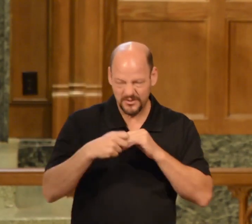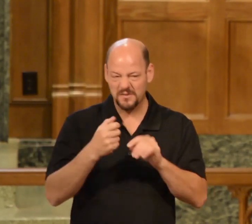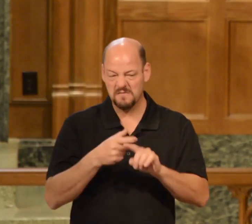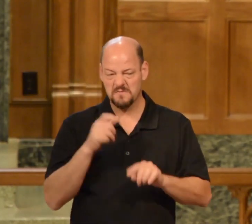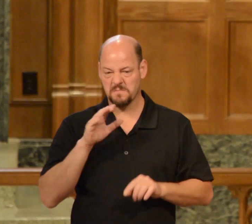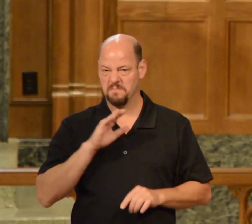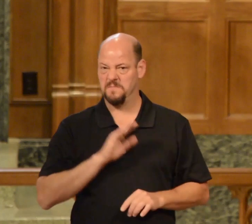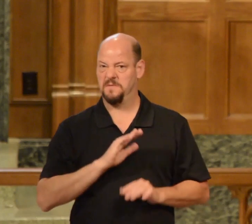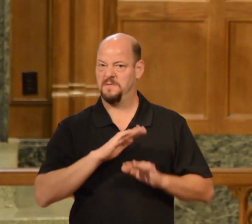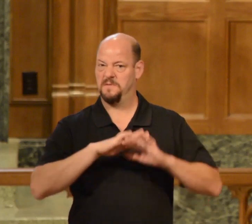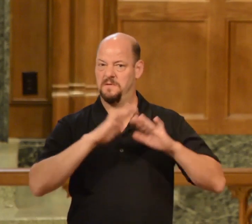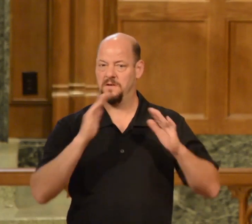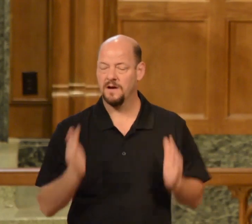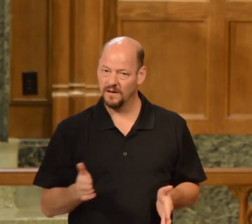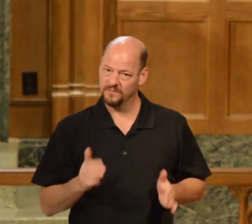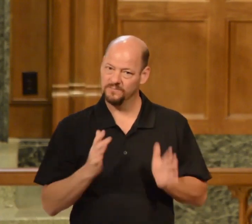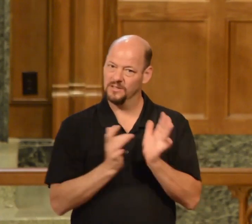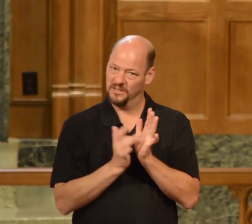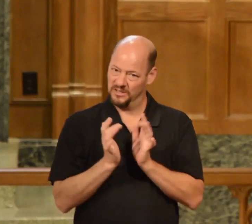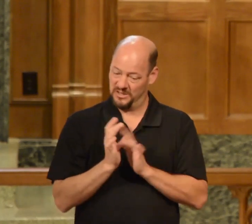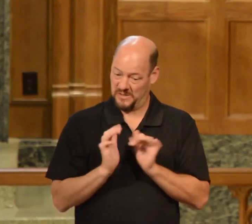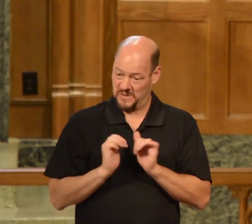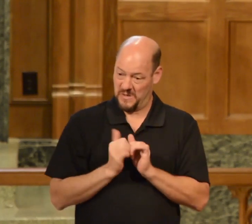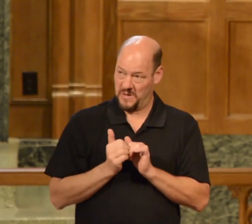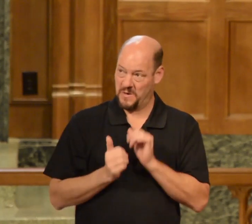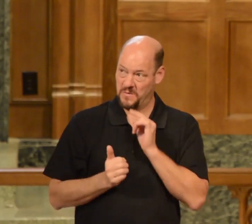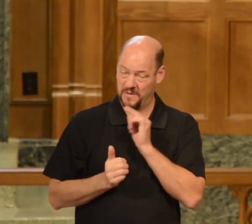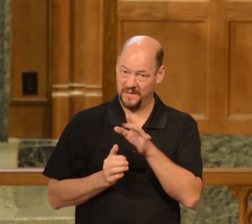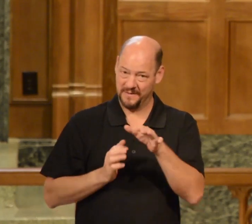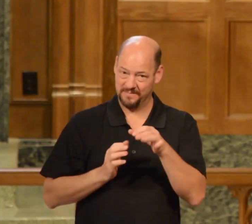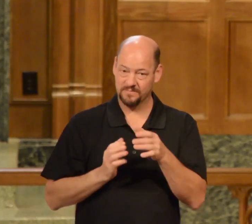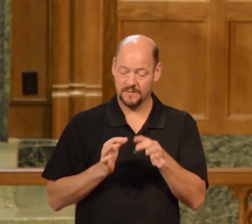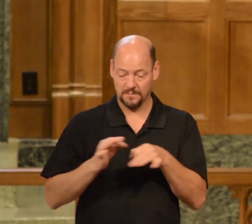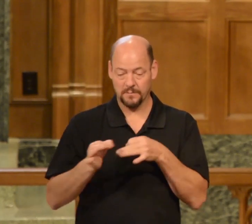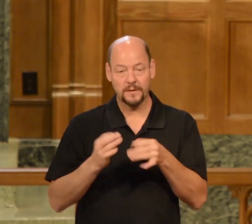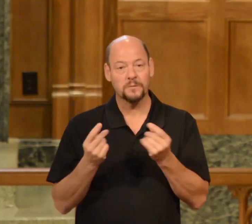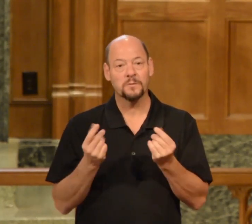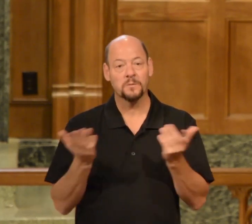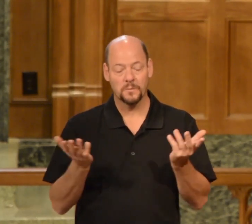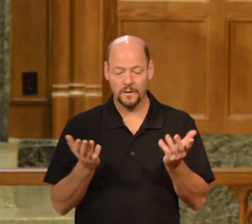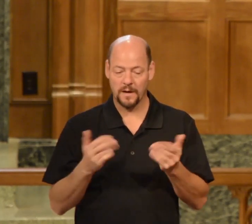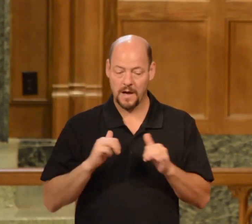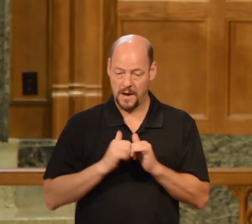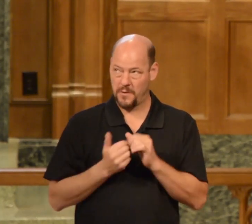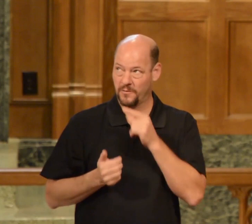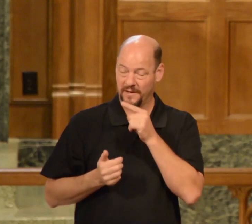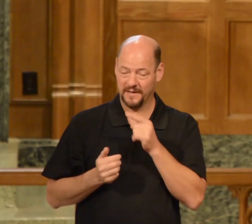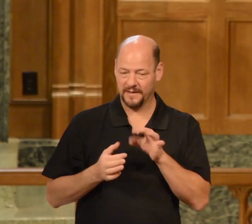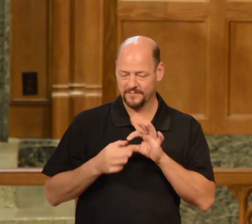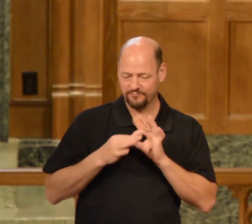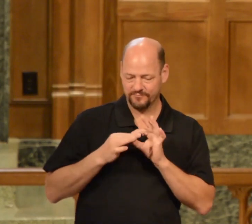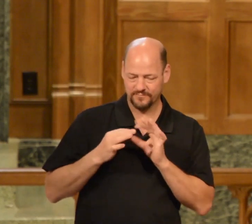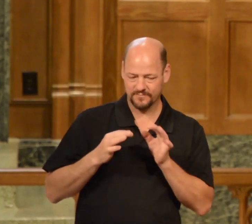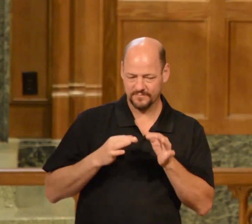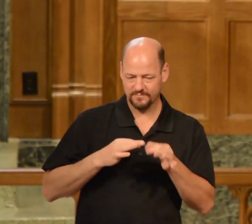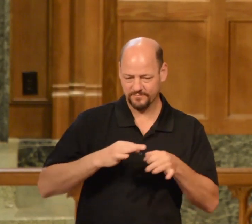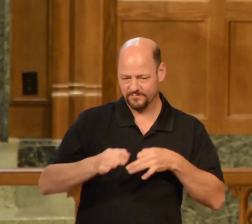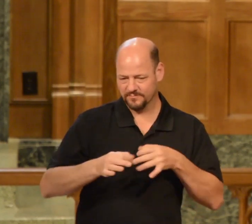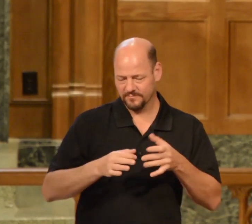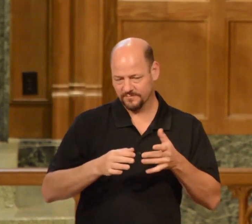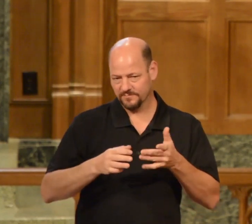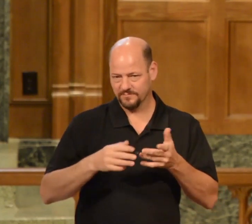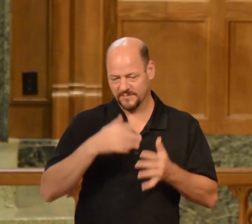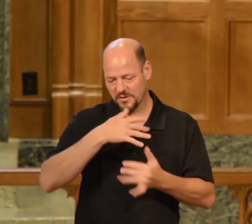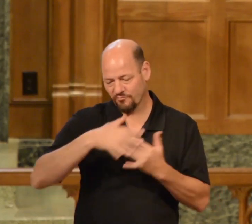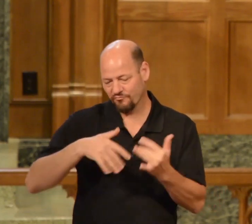how he interacts with the devil. The devil is the strong man. His goods that are in peace, that's